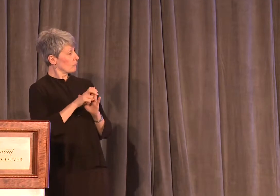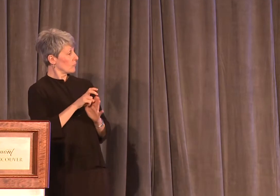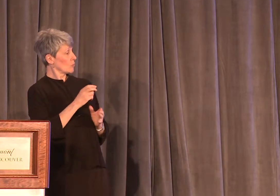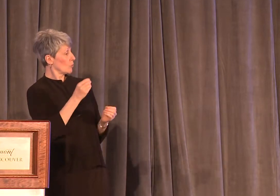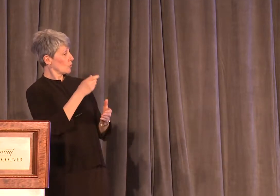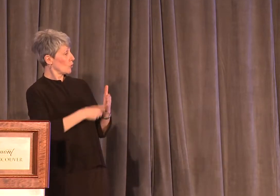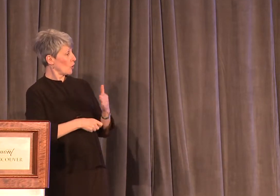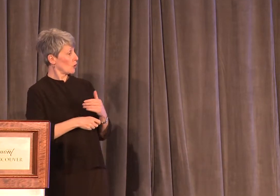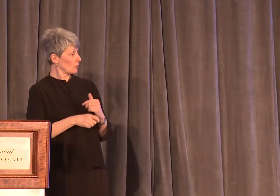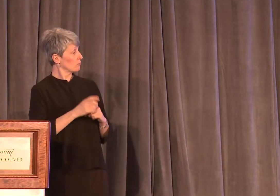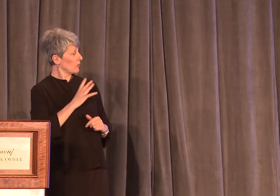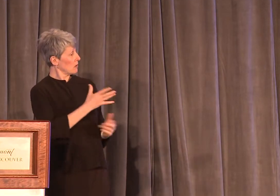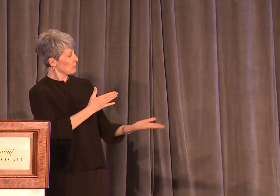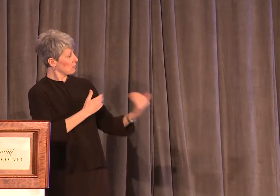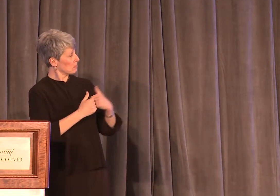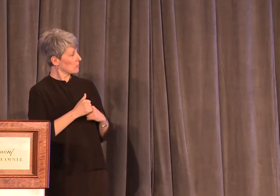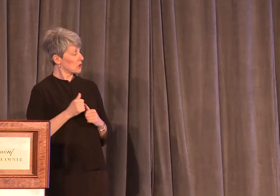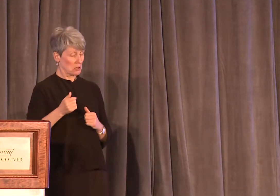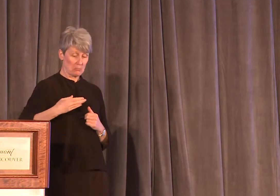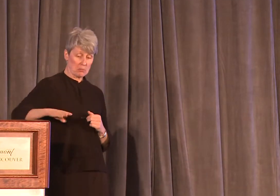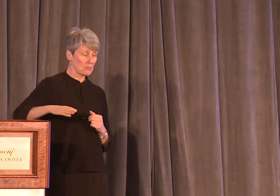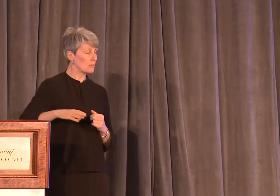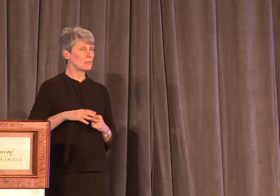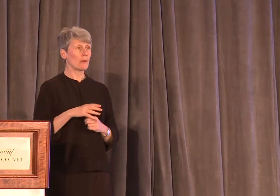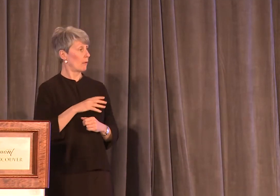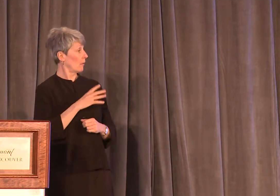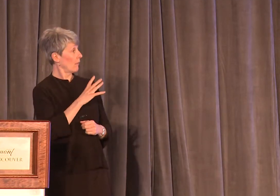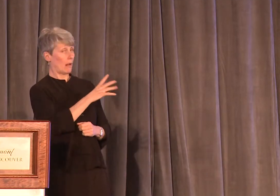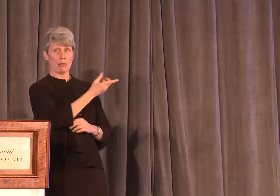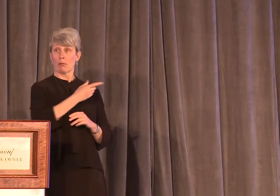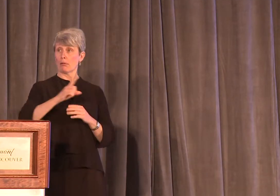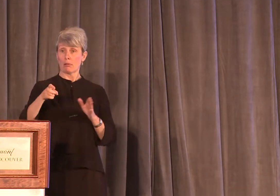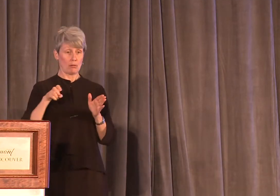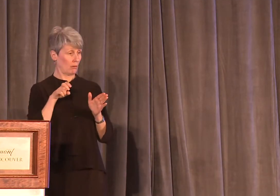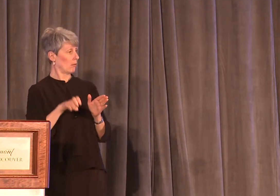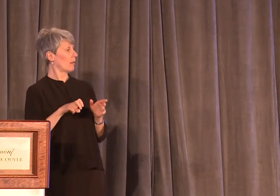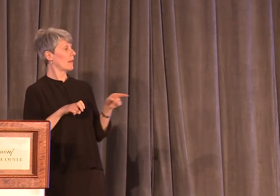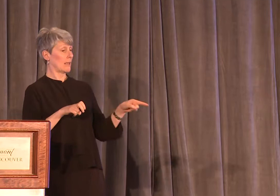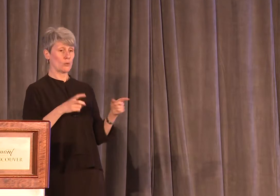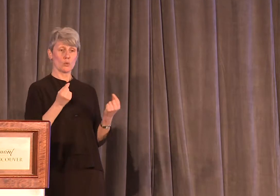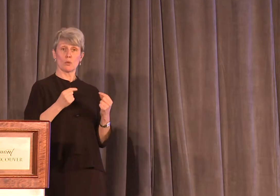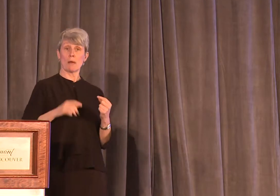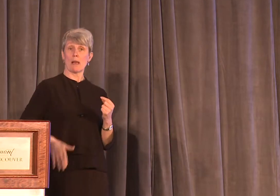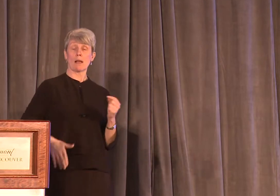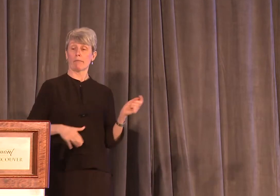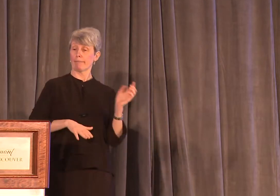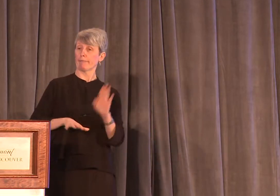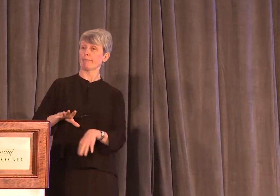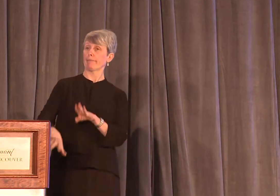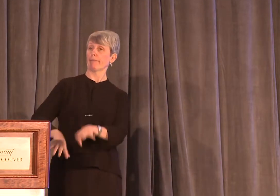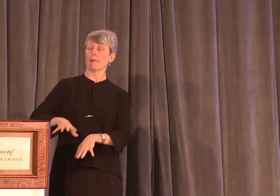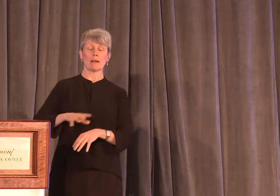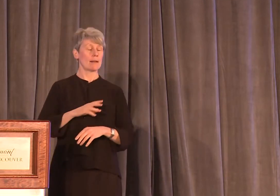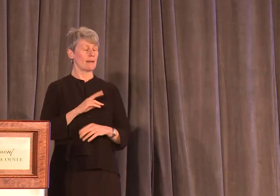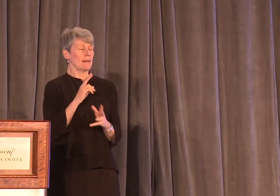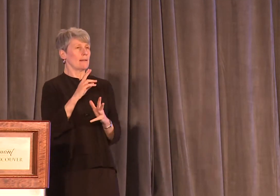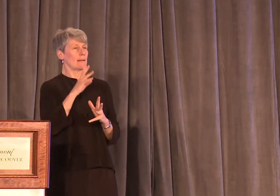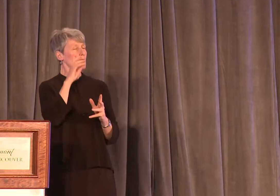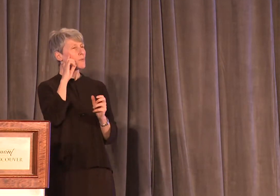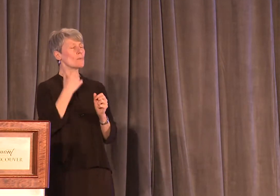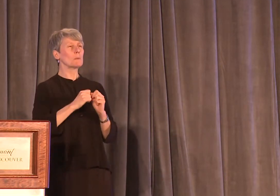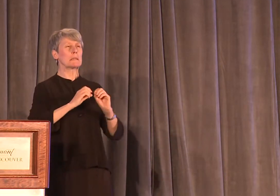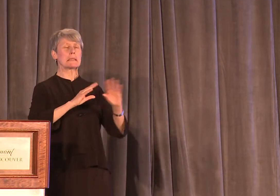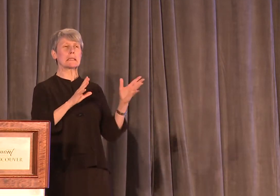He pushed open the passenger side door. I got in, and pretty soon his hand was on my leg. I don't remember much of the